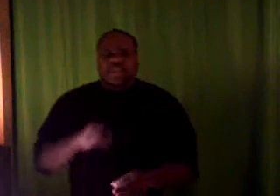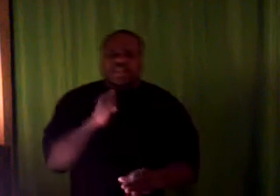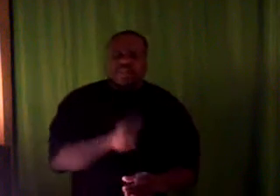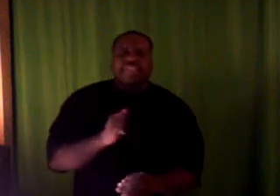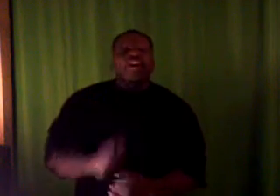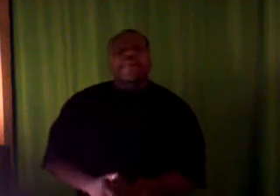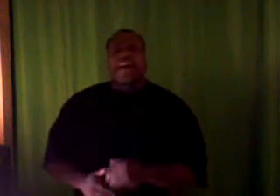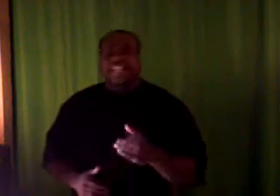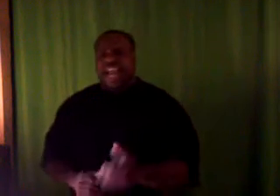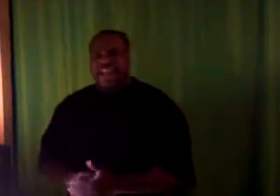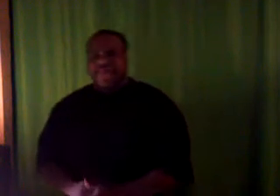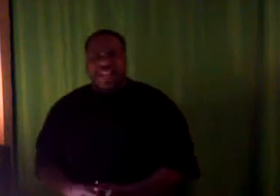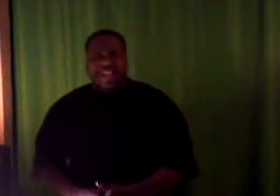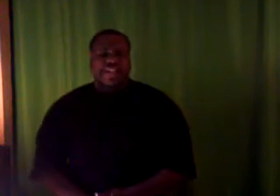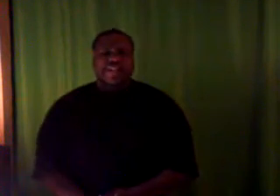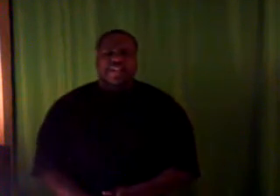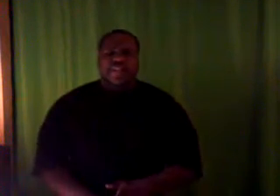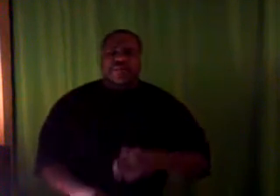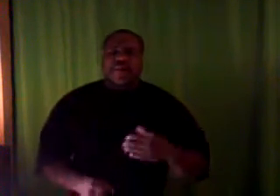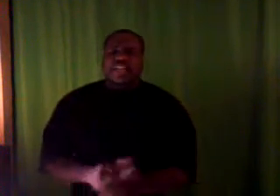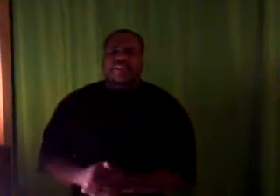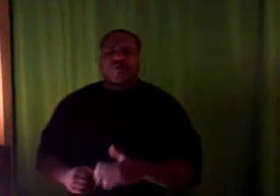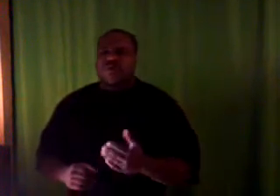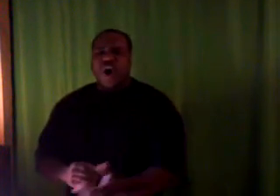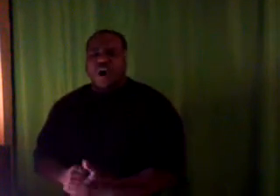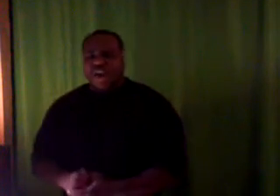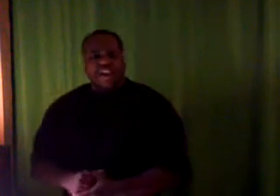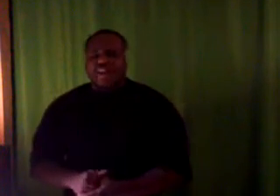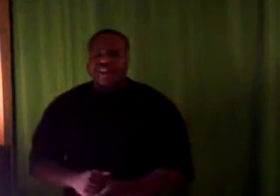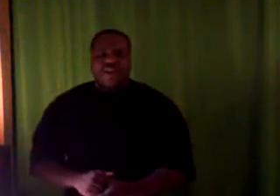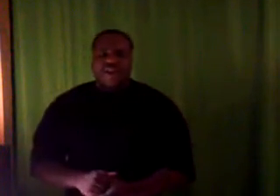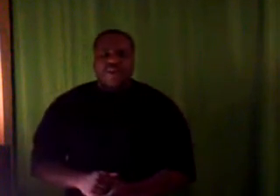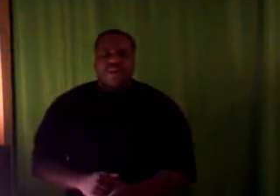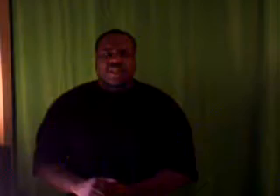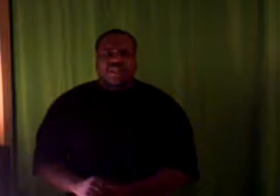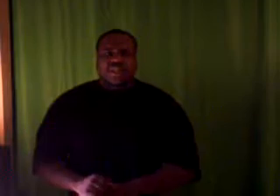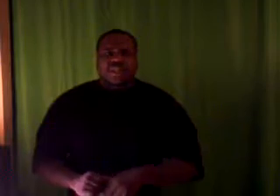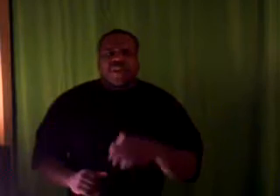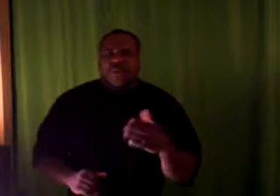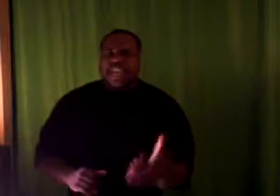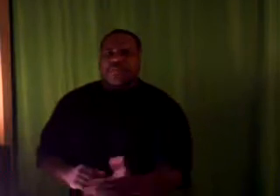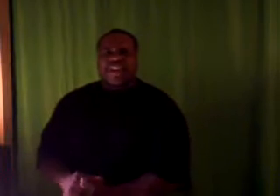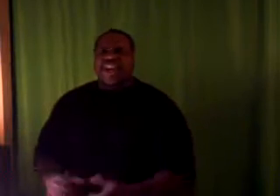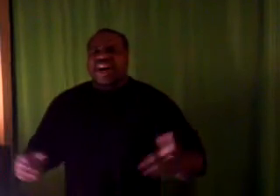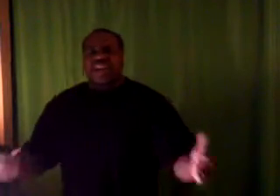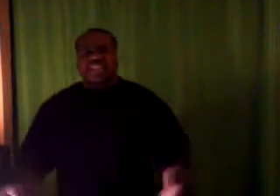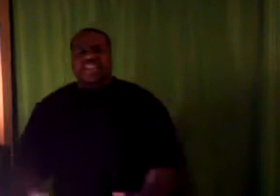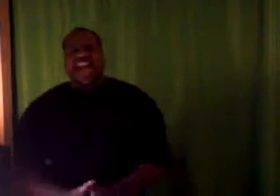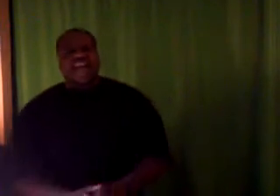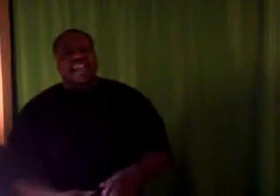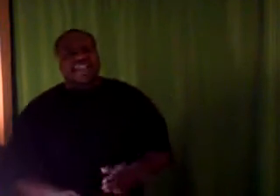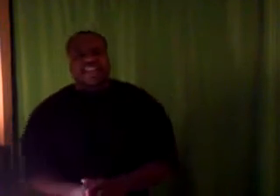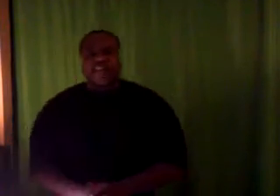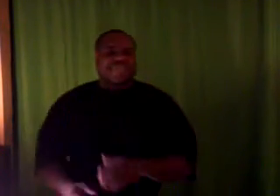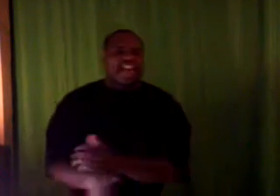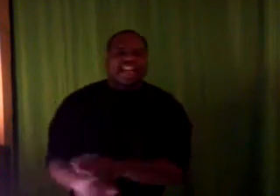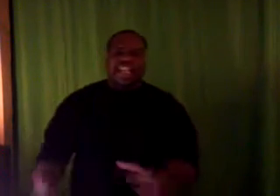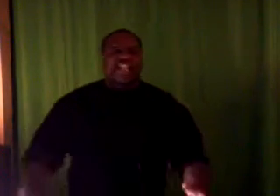Because when we talk about gang banging, prostituting, hoeing, you know, pimping, hustling, all that stuff. Thugging,